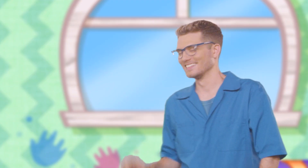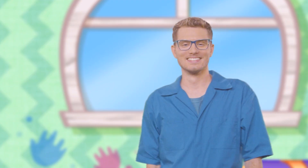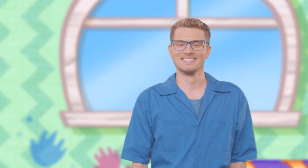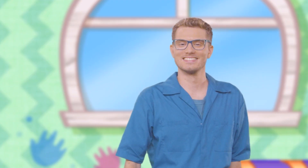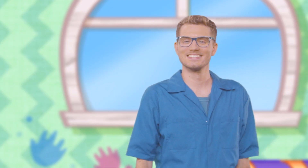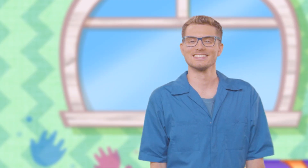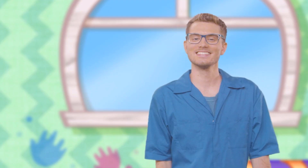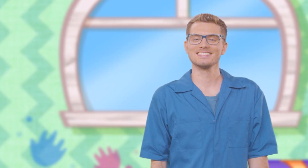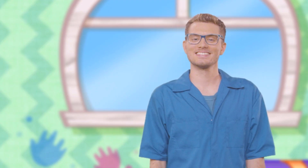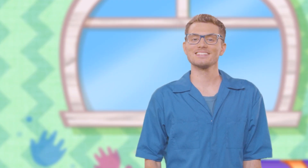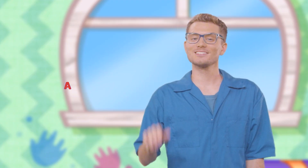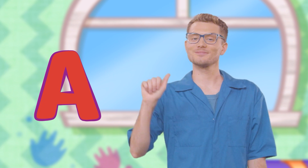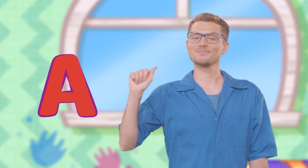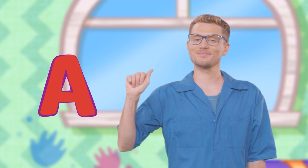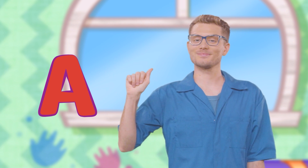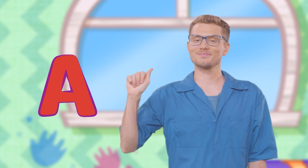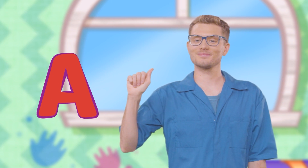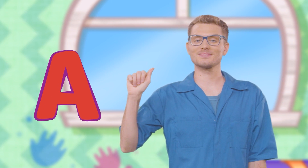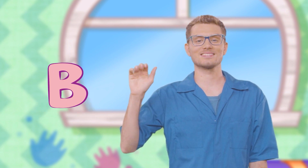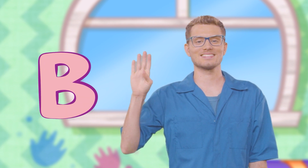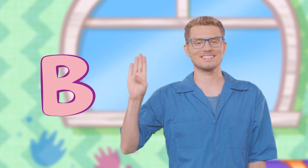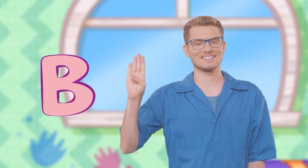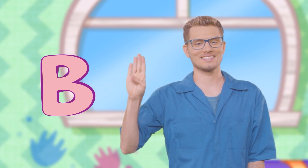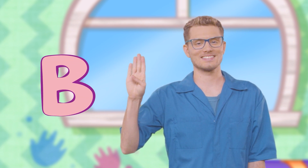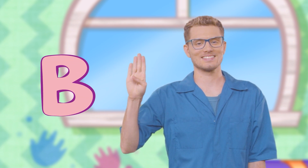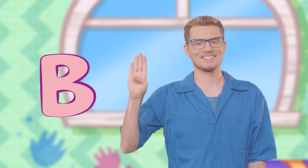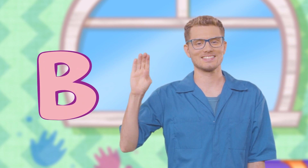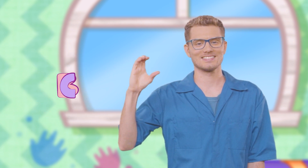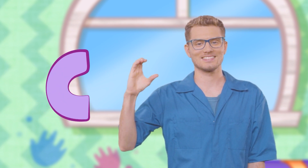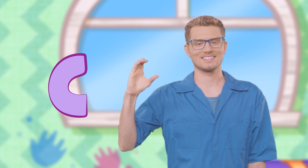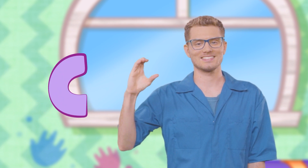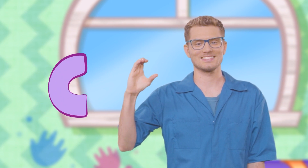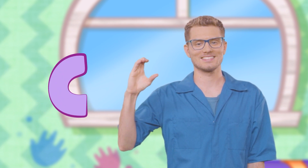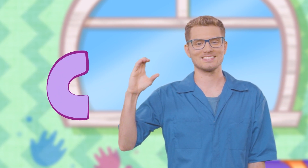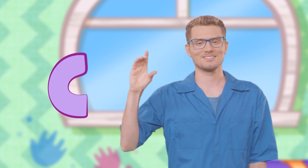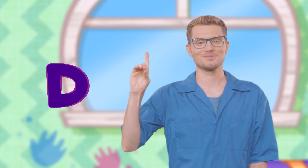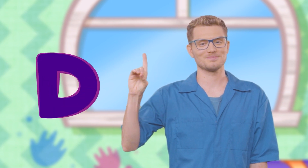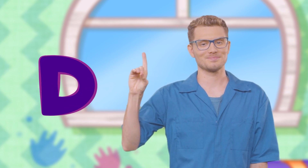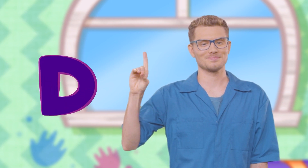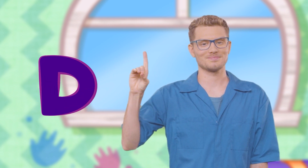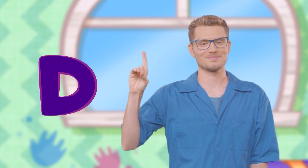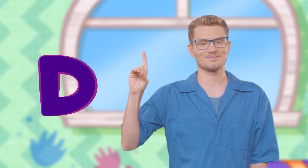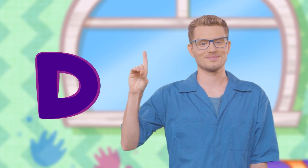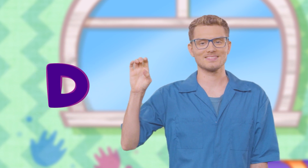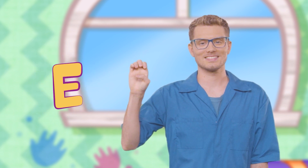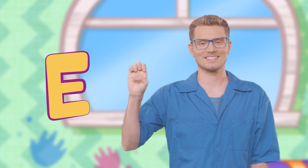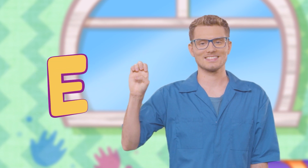A, B, C, D, E,